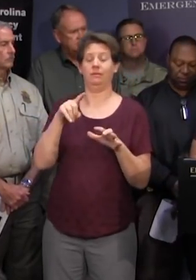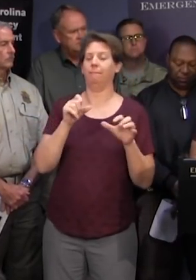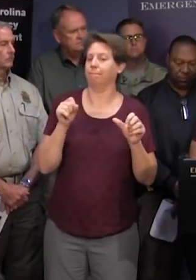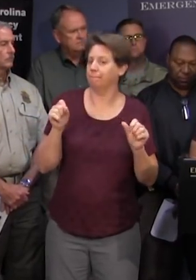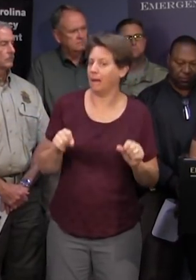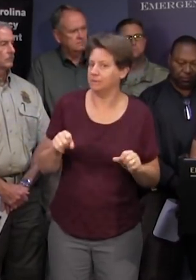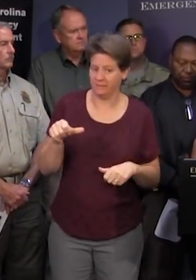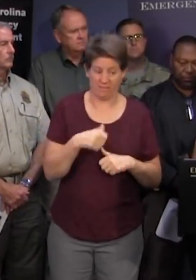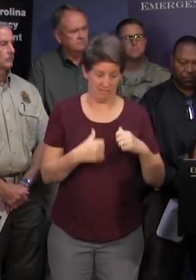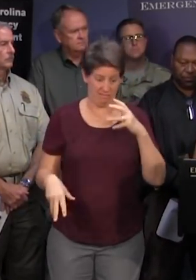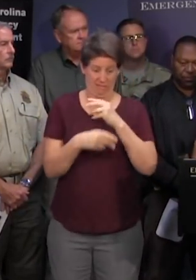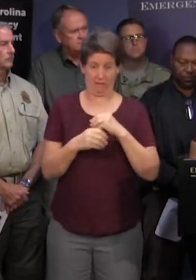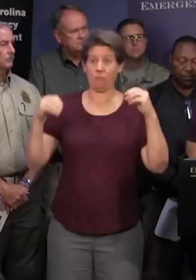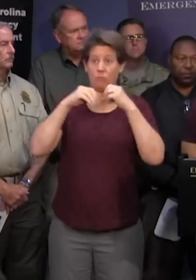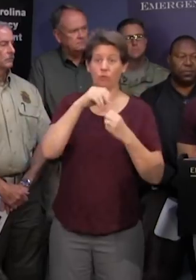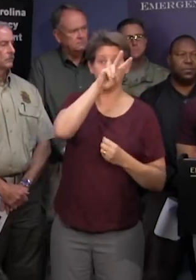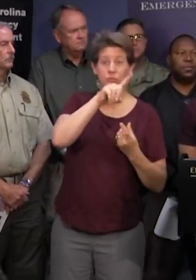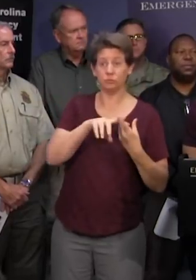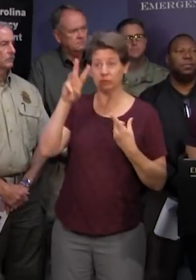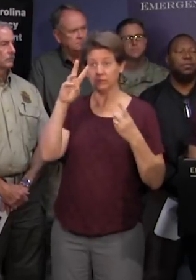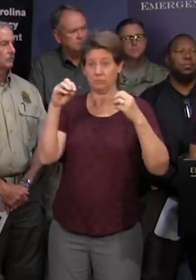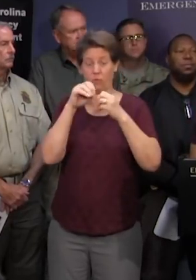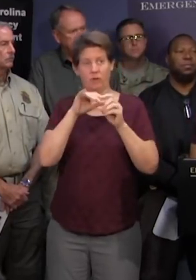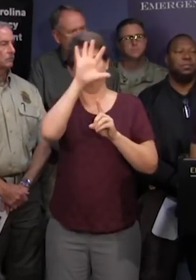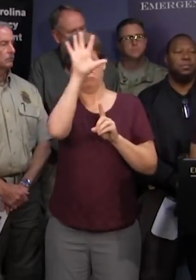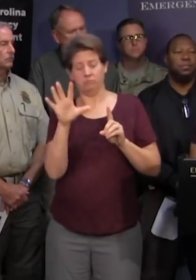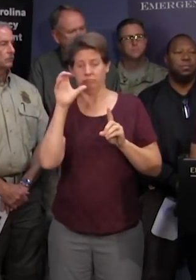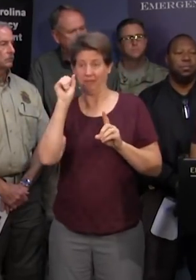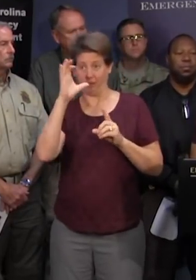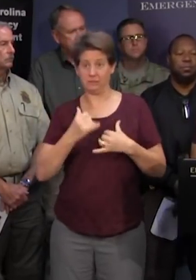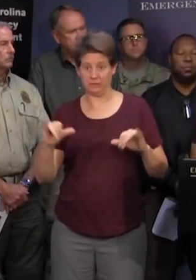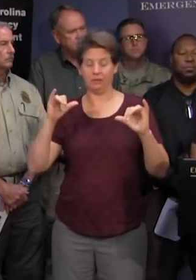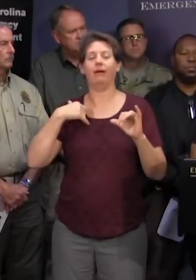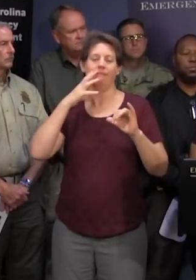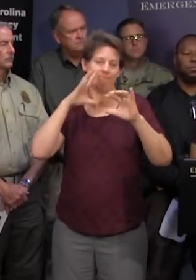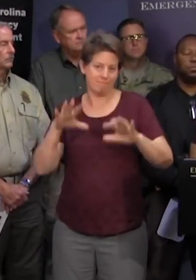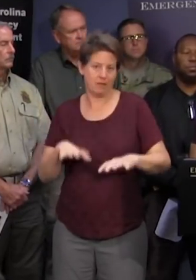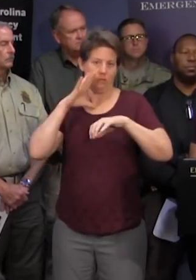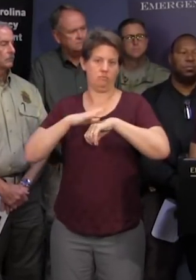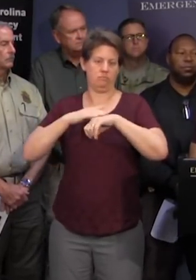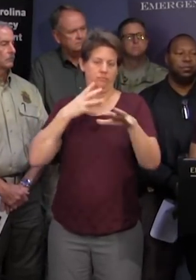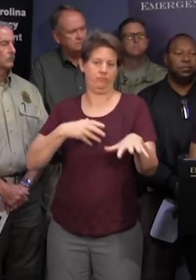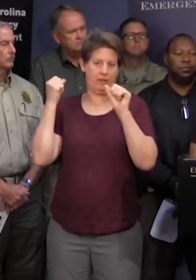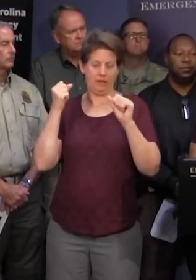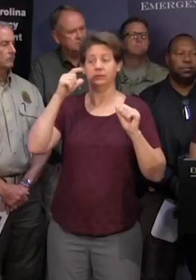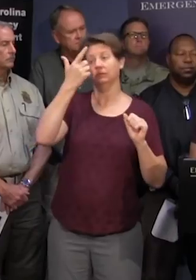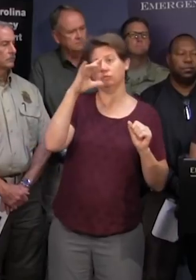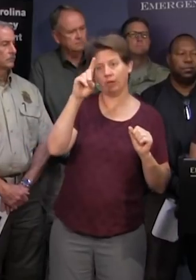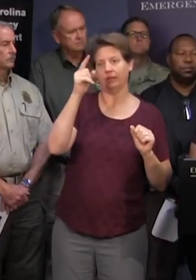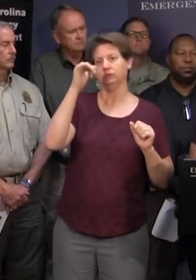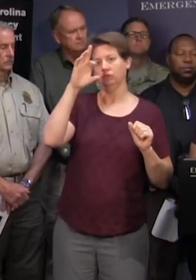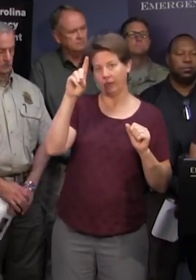another two to six inches occurring across the northern parts of the state a flash flood watch is in effect for portions of the Grand Strand PD